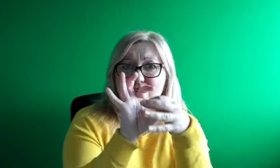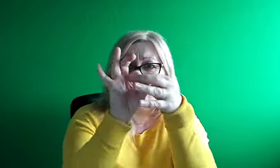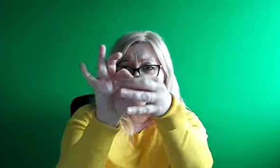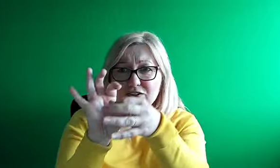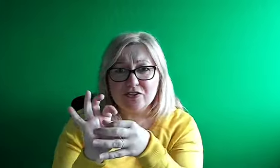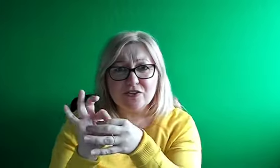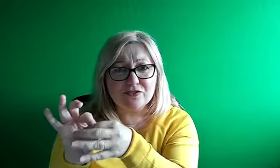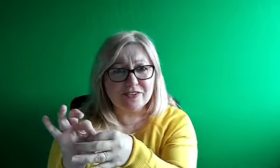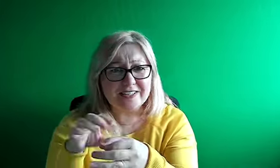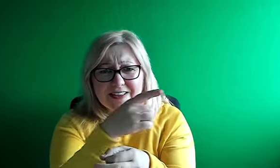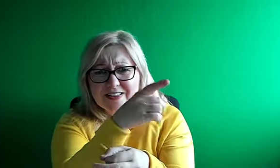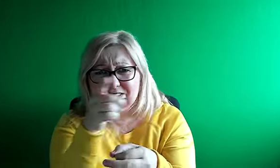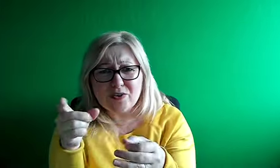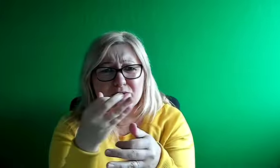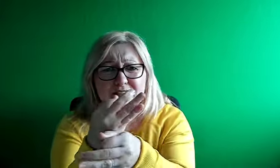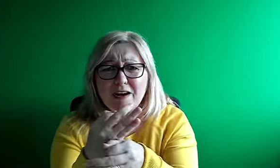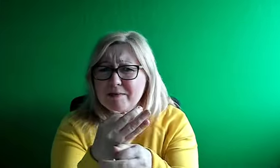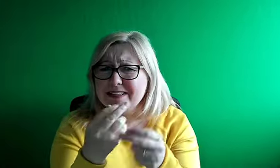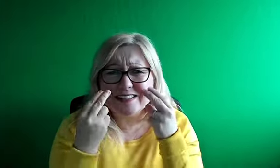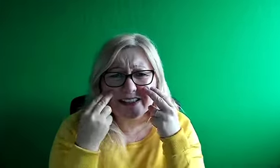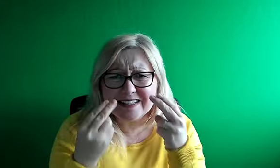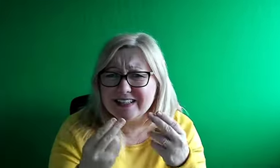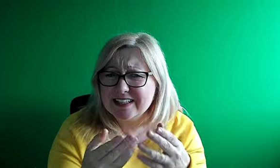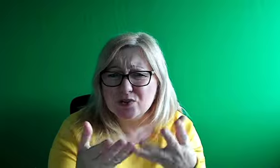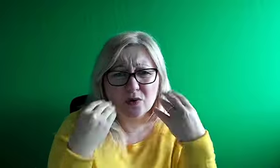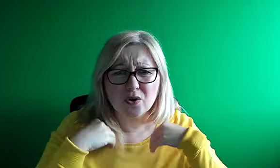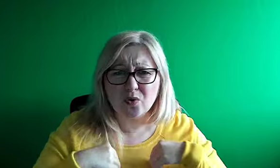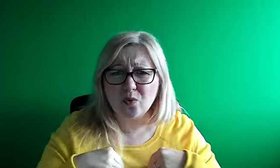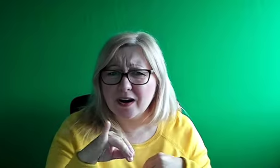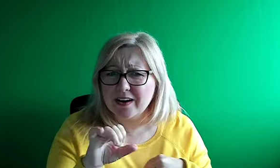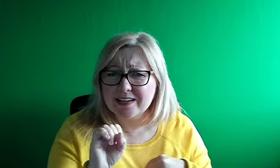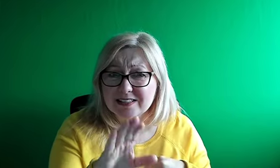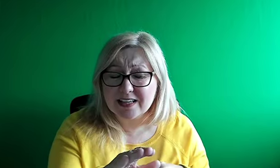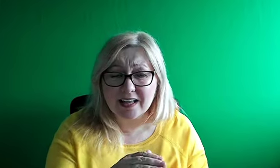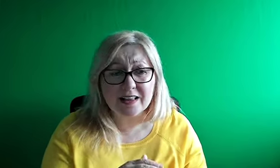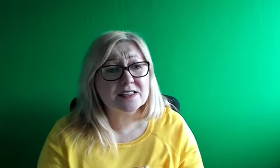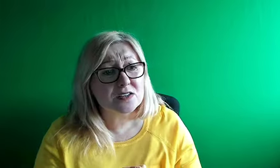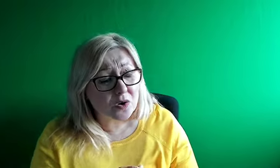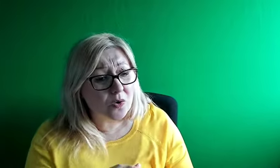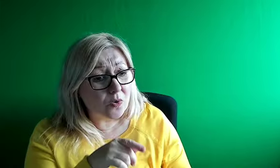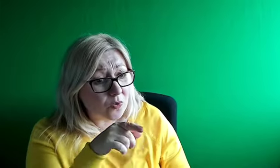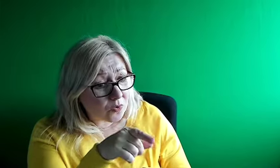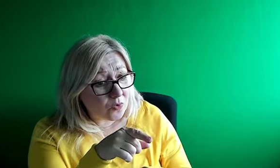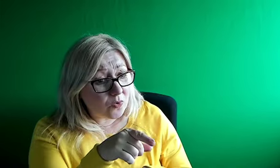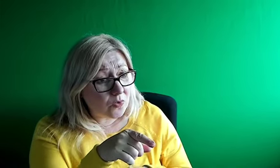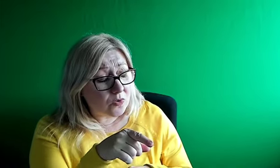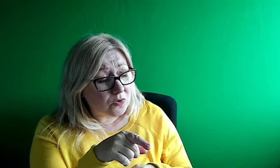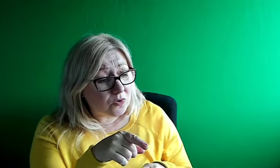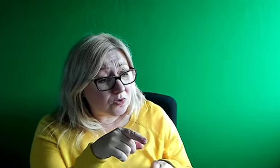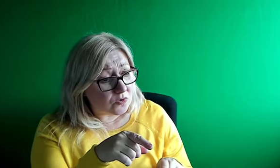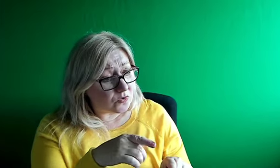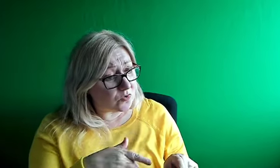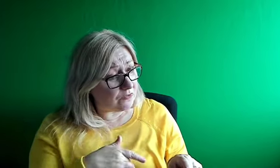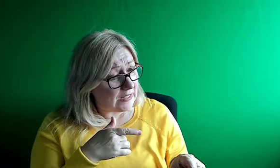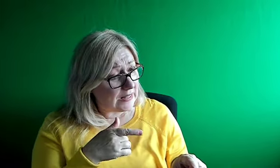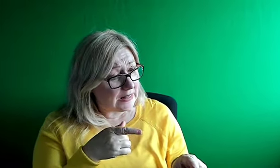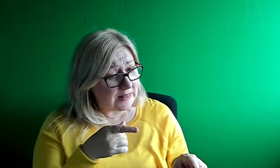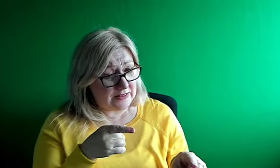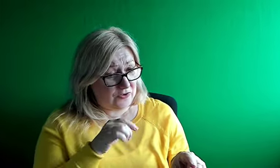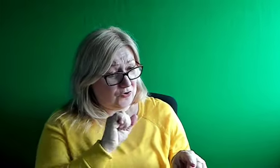a lot of people, to sign up for your free Zoom, who had never intended to learn, one bit of ISL, or never